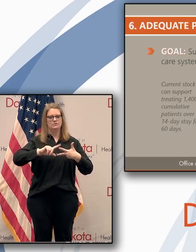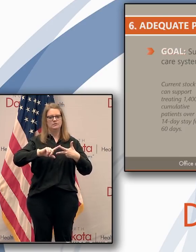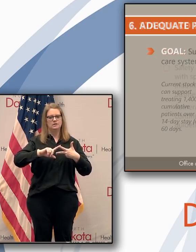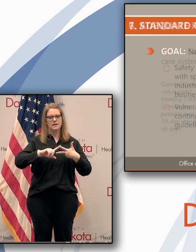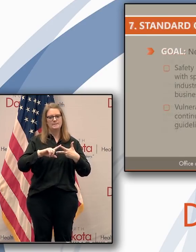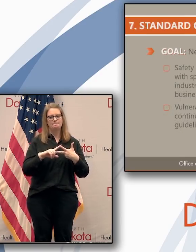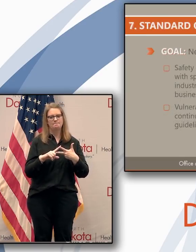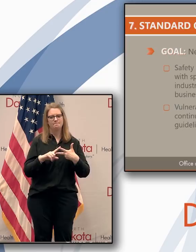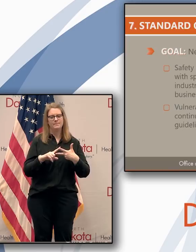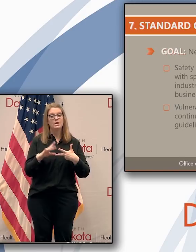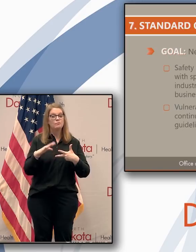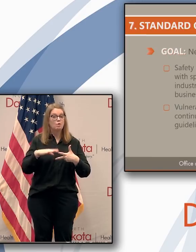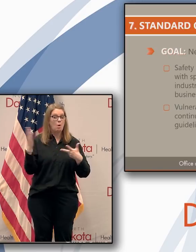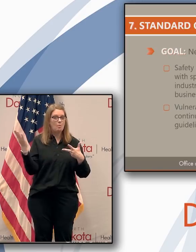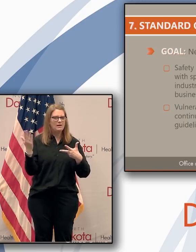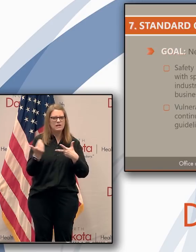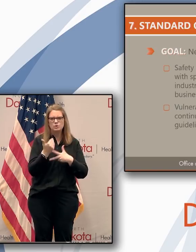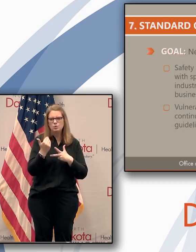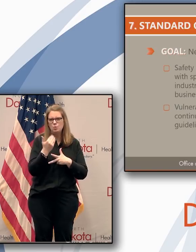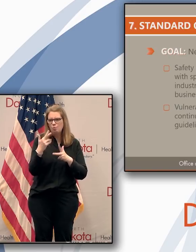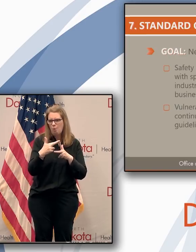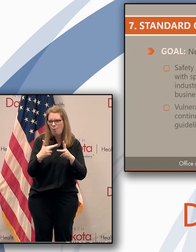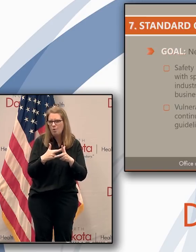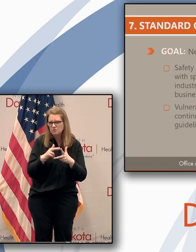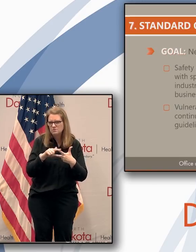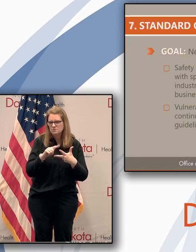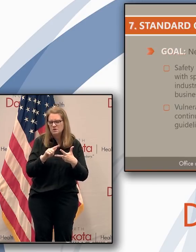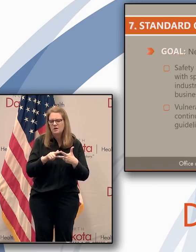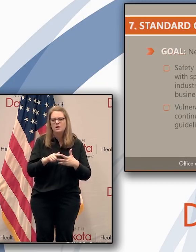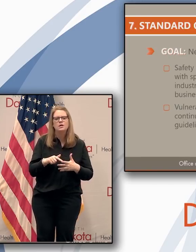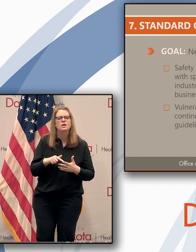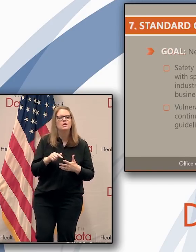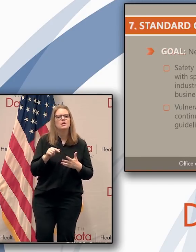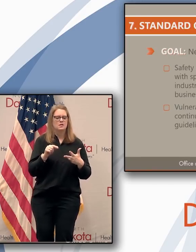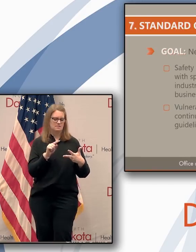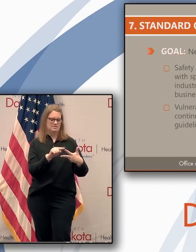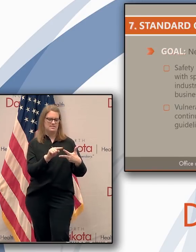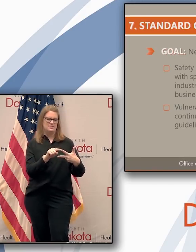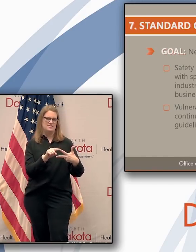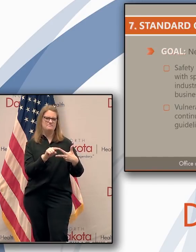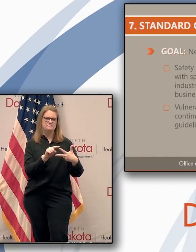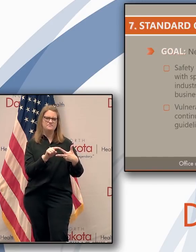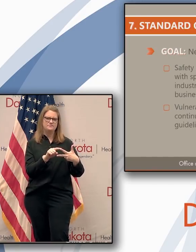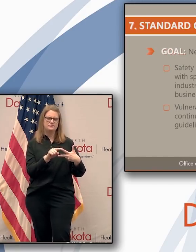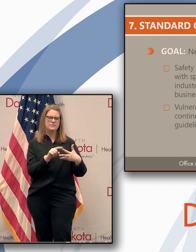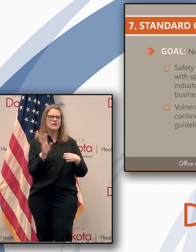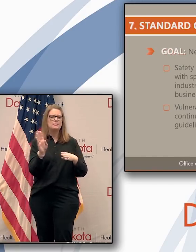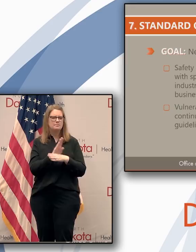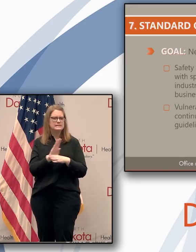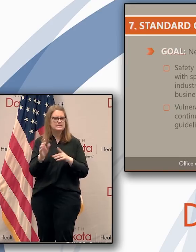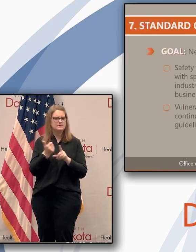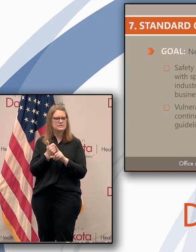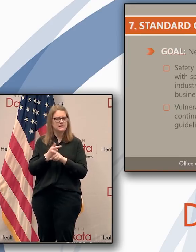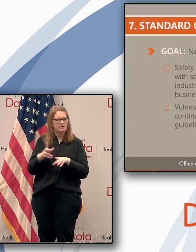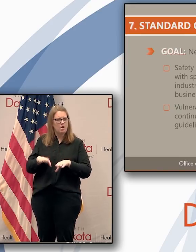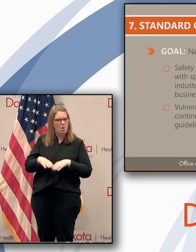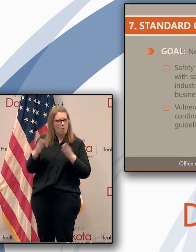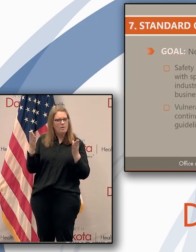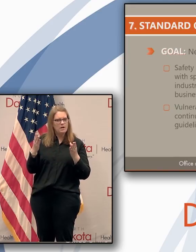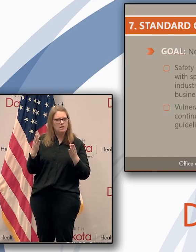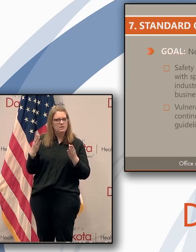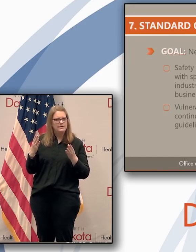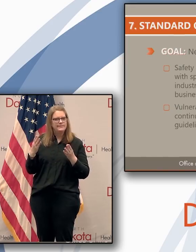for reopening. These are the kinds of things that we know that businesses that have remained open have applied.